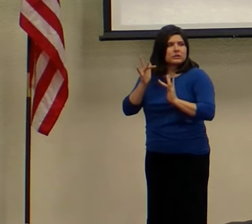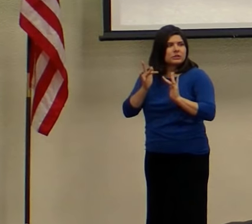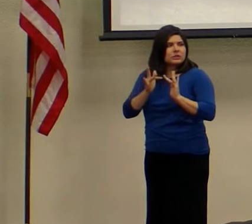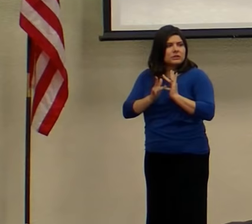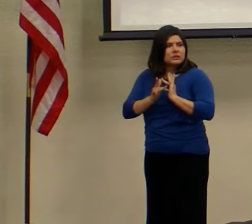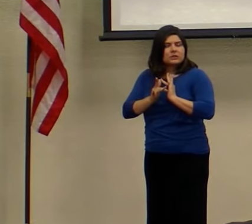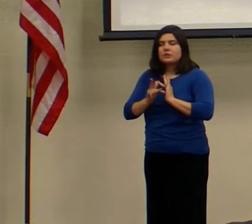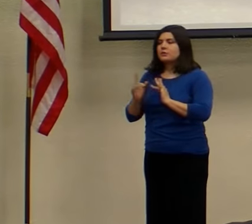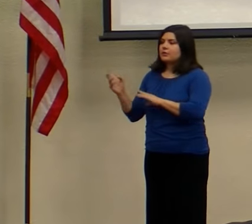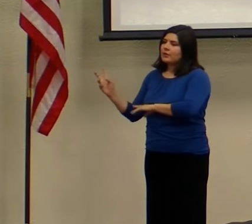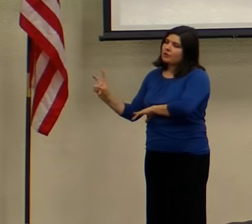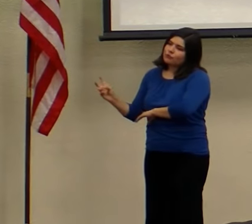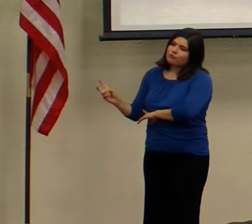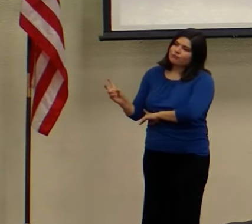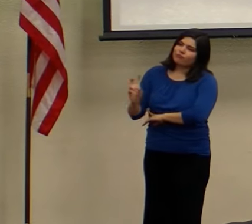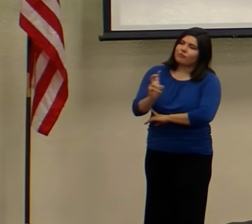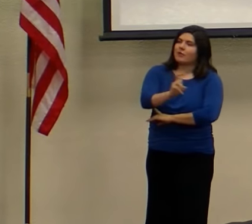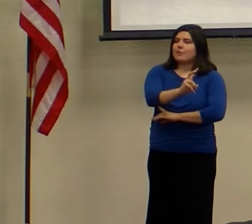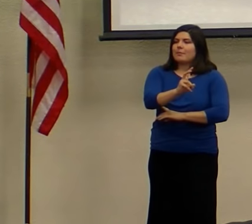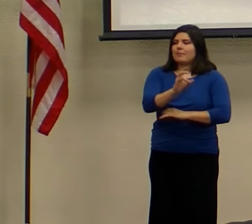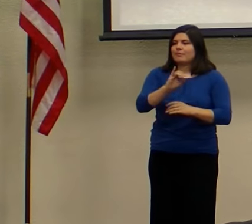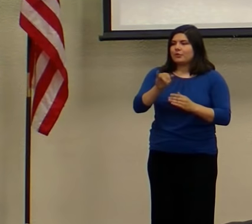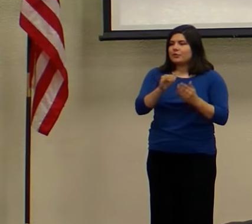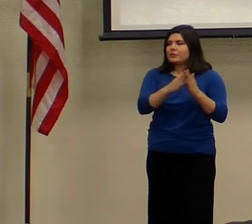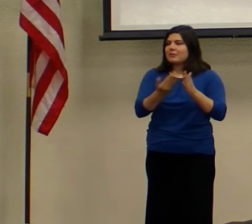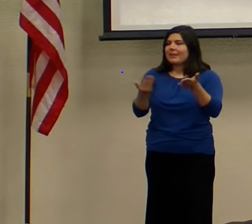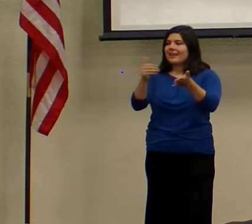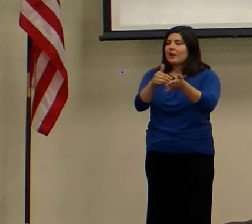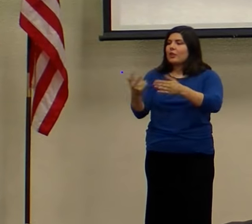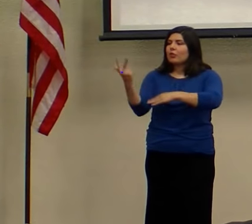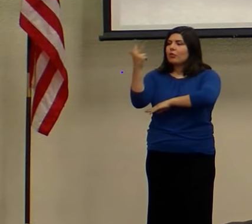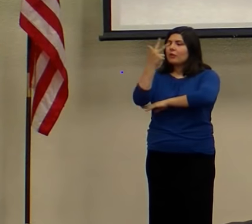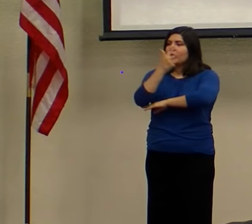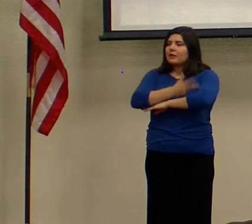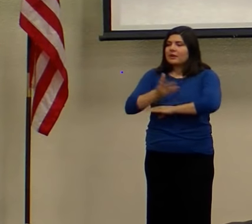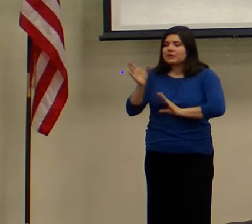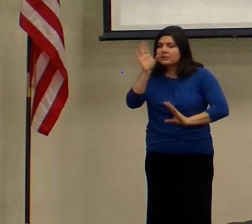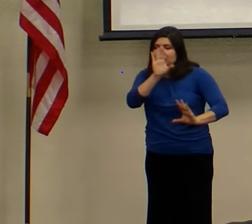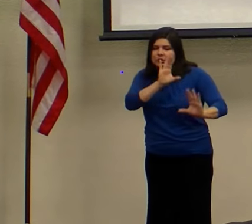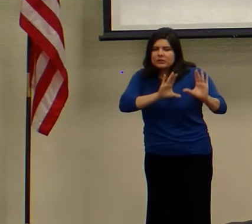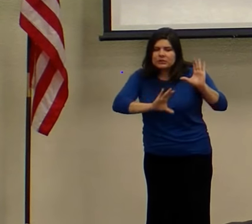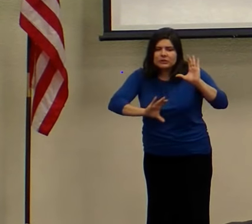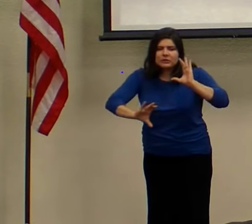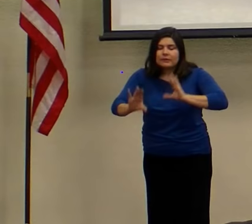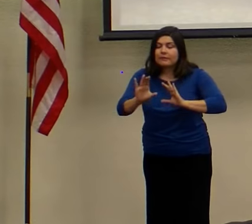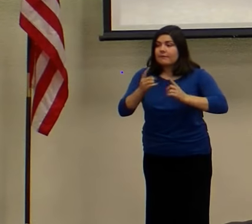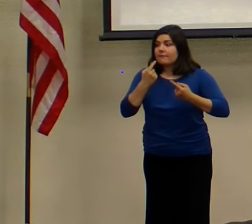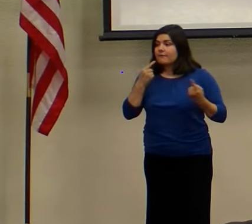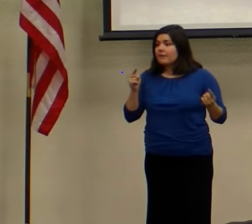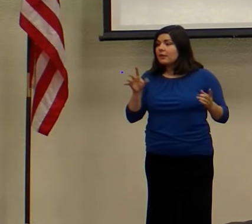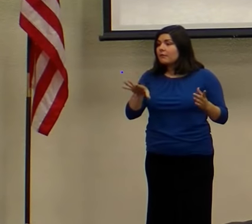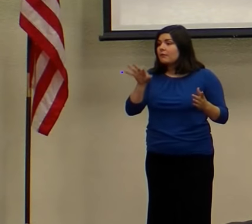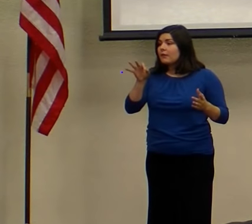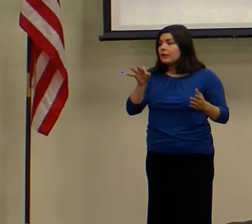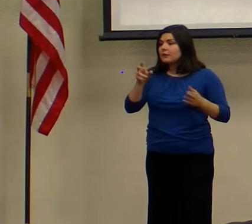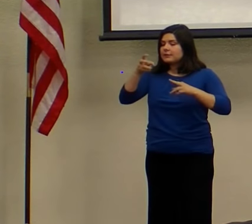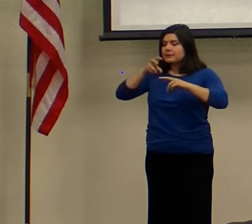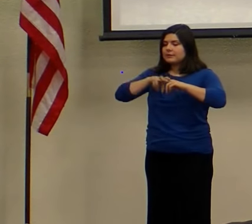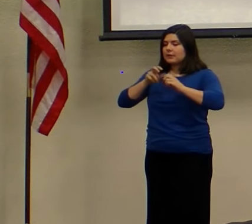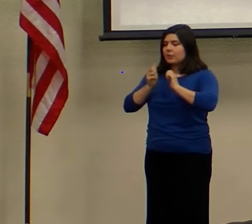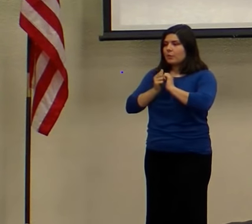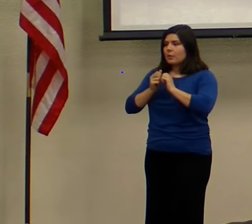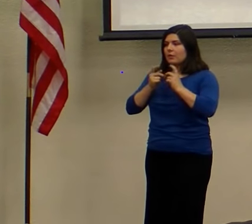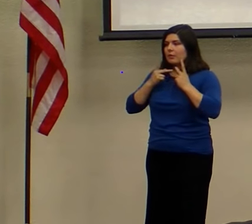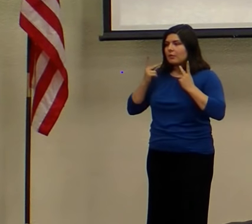they travel back to Jerusalem and they're looking for him. For three days, they look for him. And they find him sitting at the feet of the